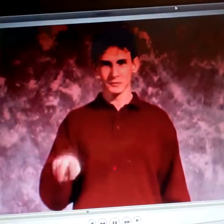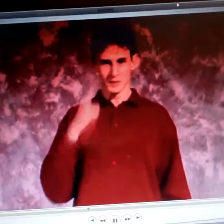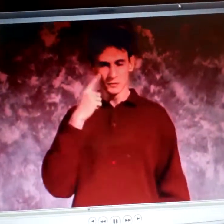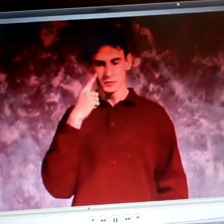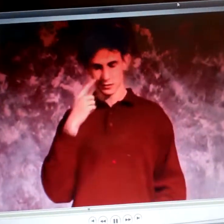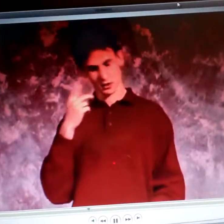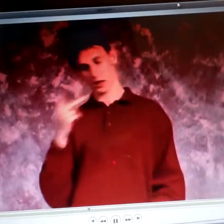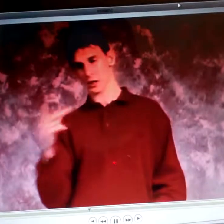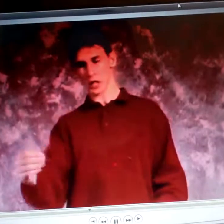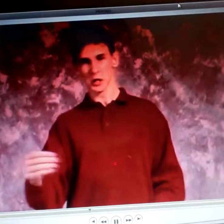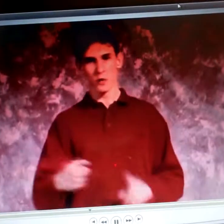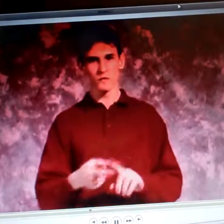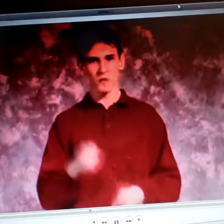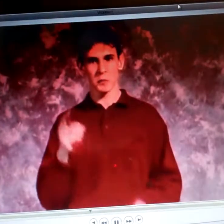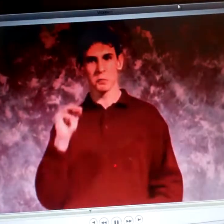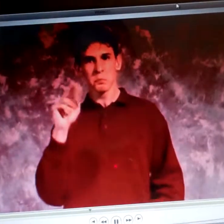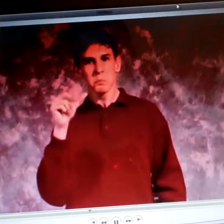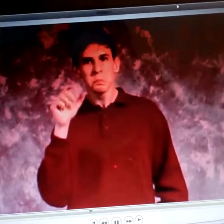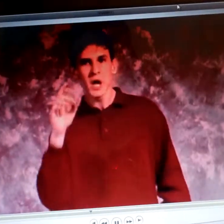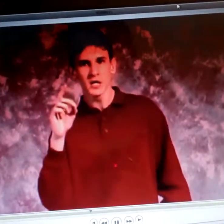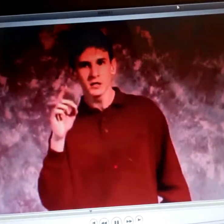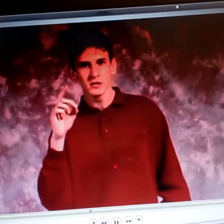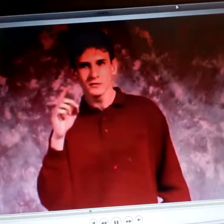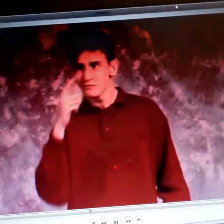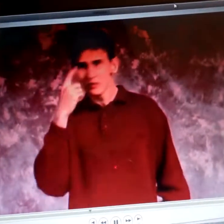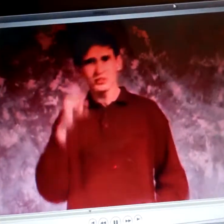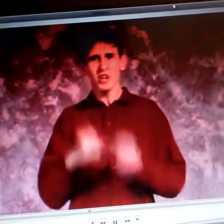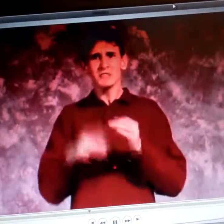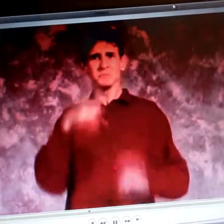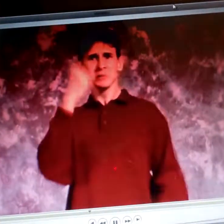But he was actually found on the ground, passed out.